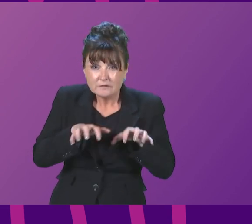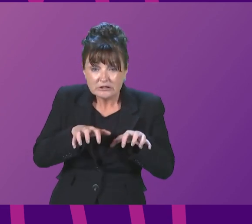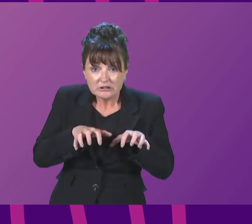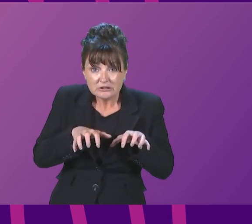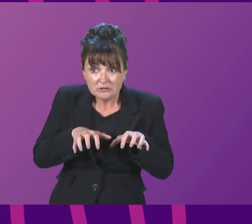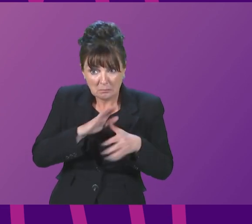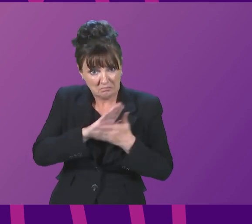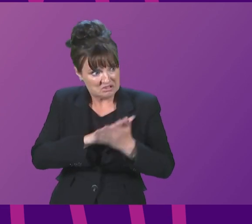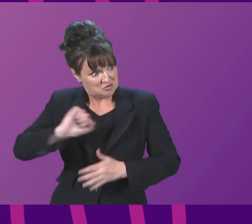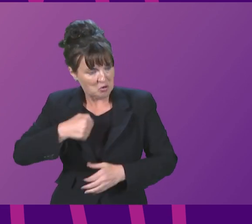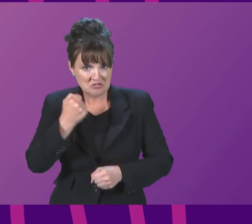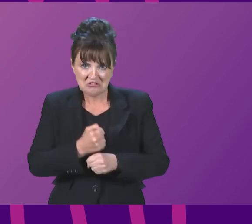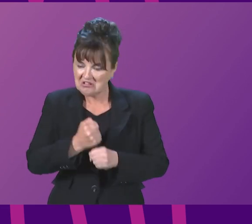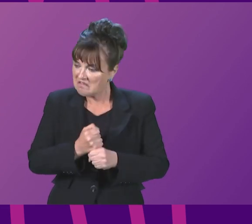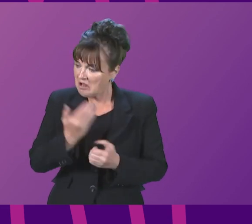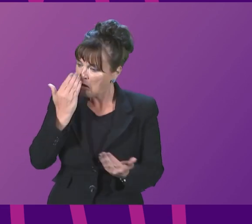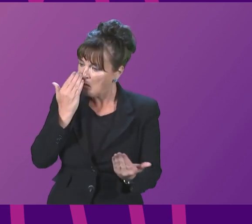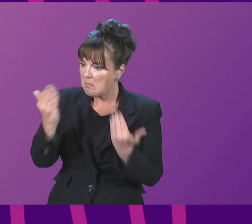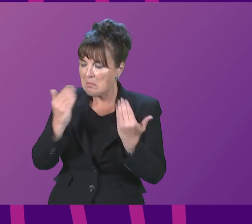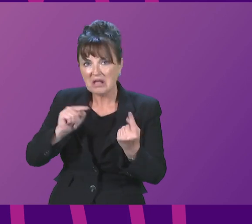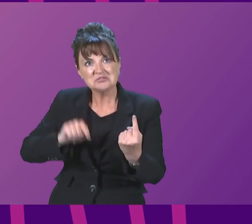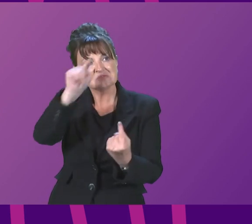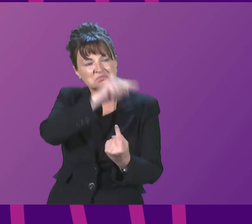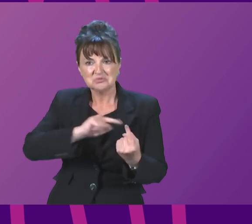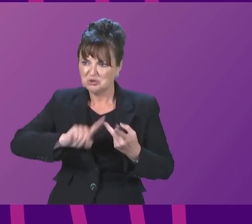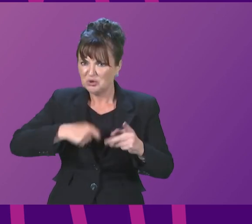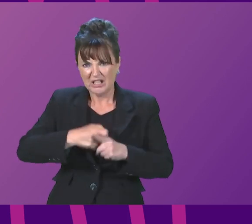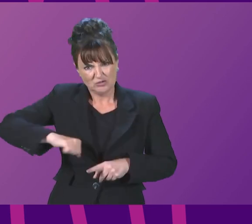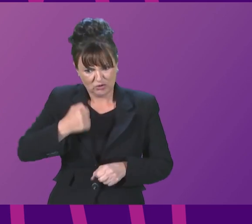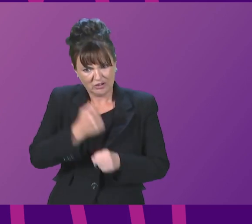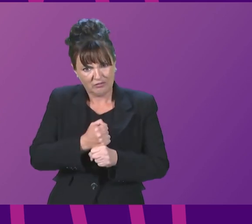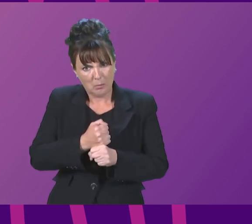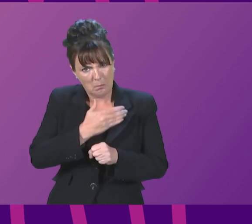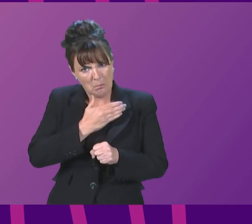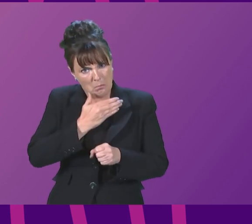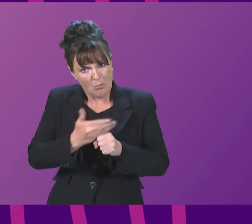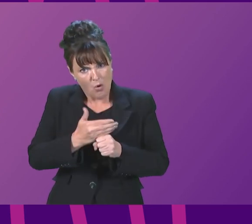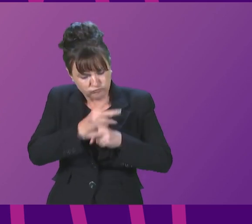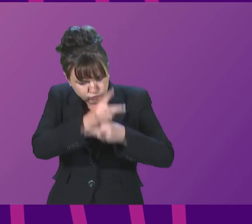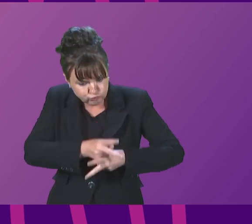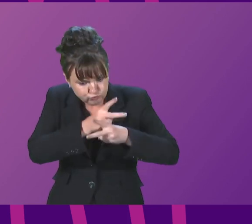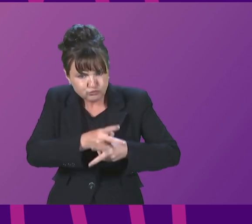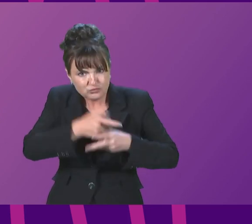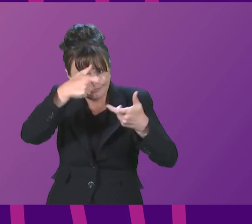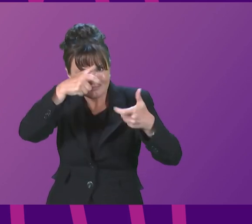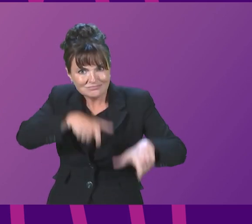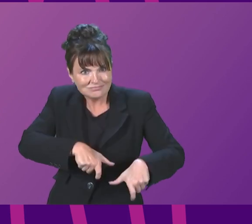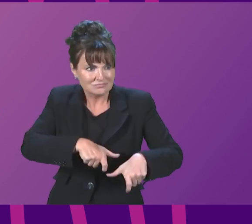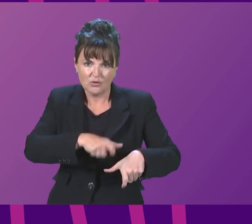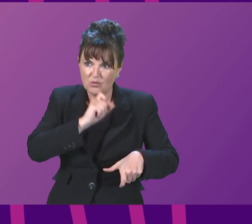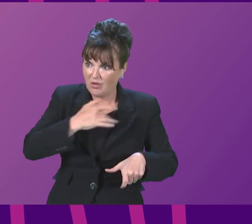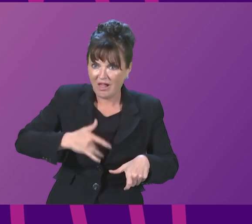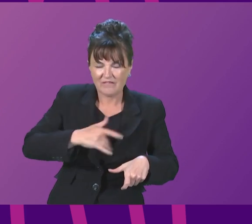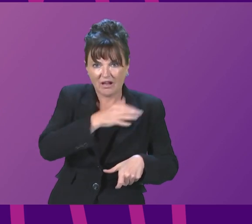ahead of anywhere else in the UK in protecting tenants? That this commitment should rightly be seen as a central part of our far-reaching programme of